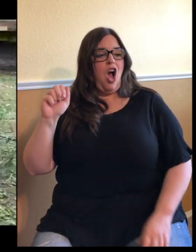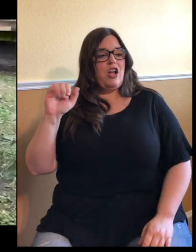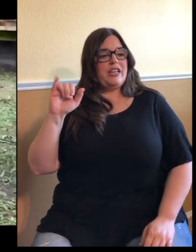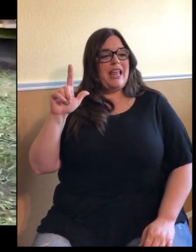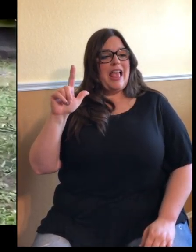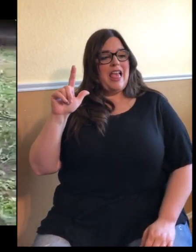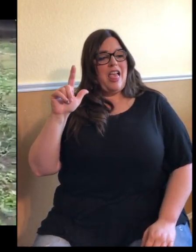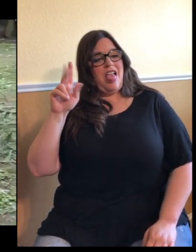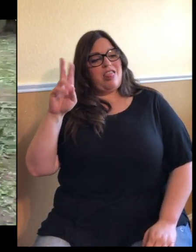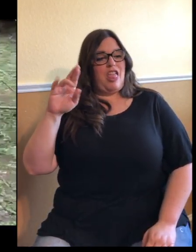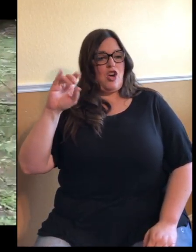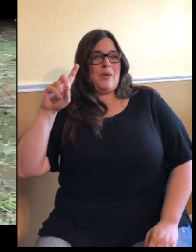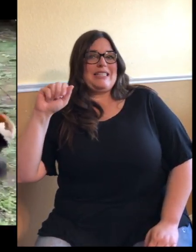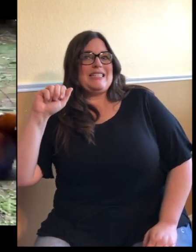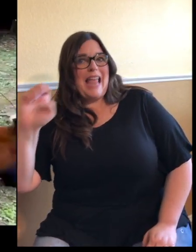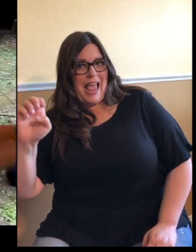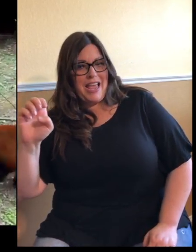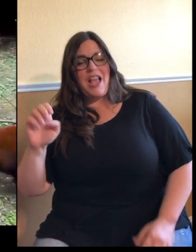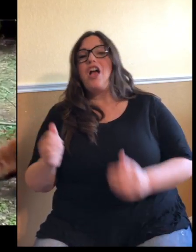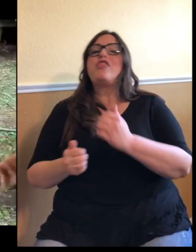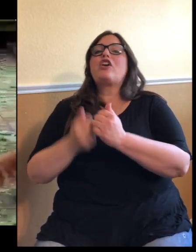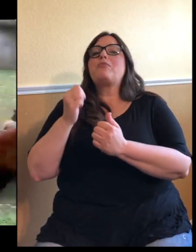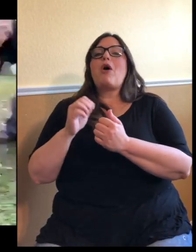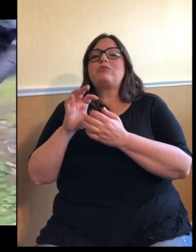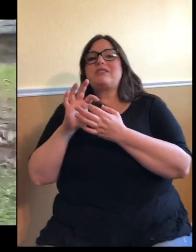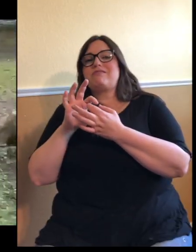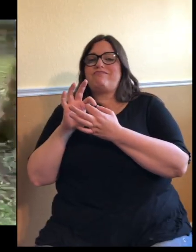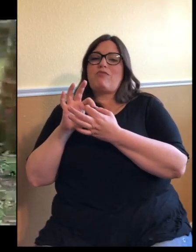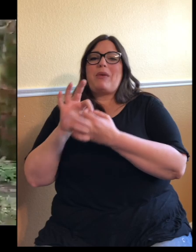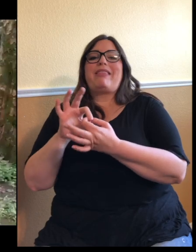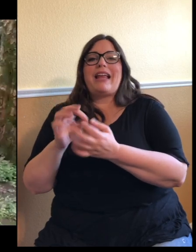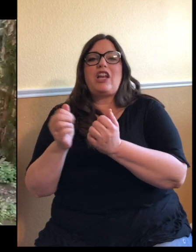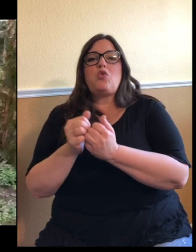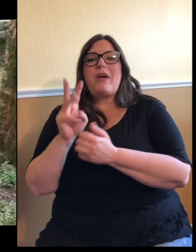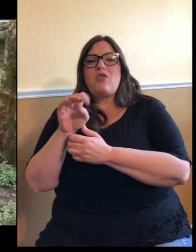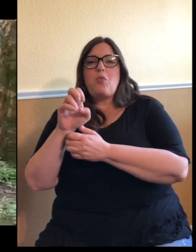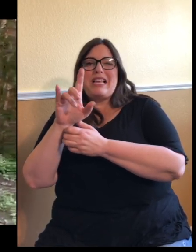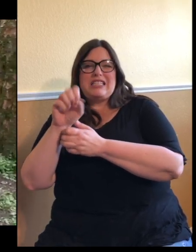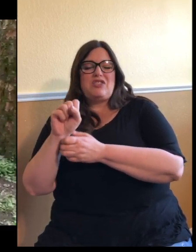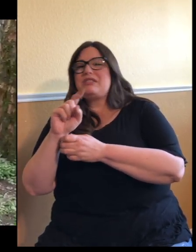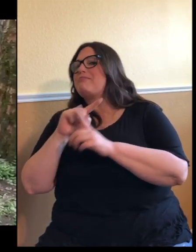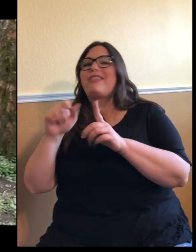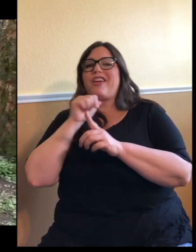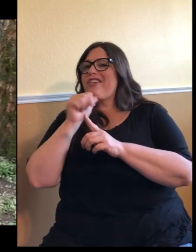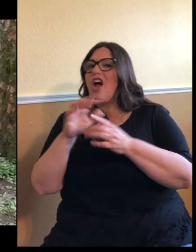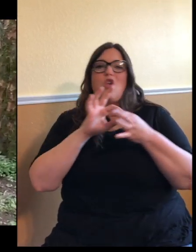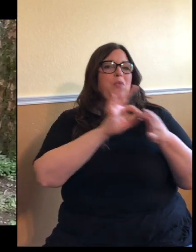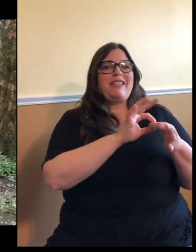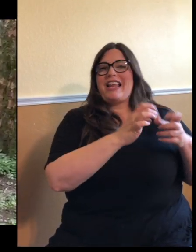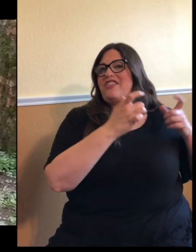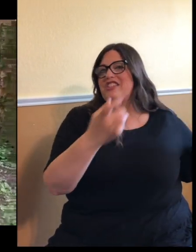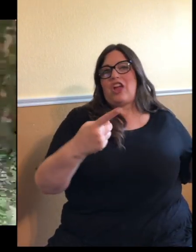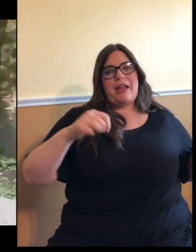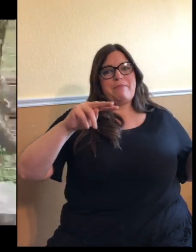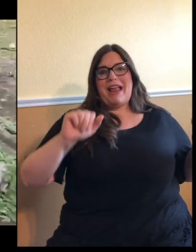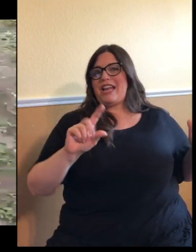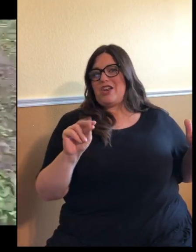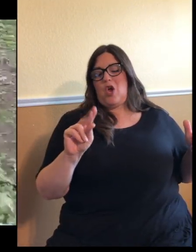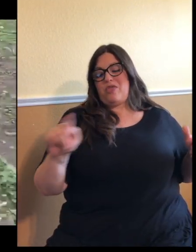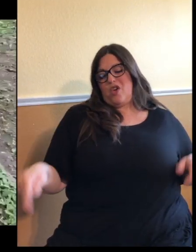closest they are related to is weasels and mustelids. But they are not related to a giant panda. So these guys are the true and one and only